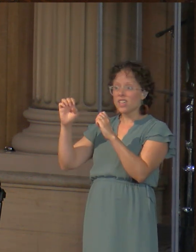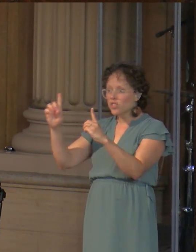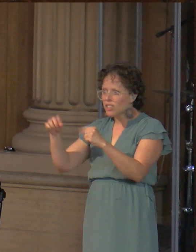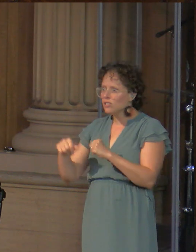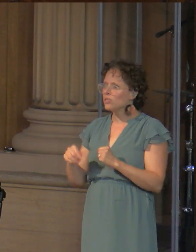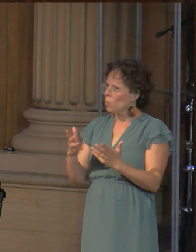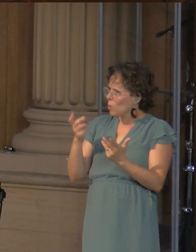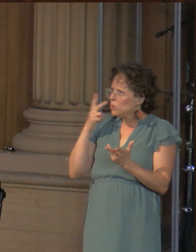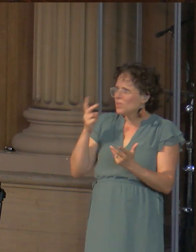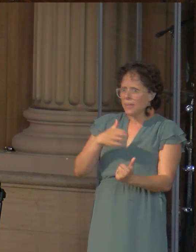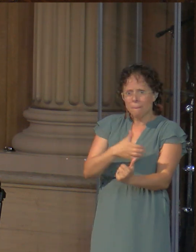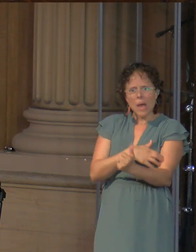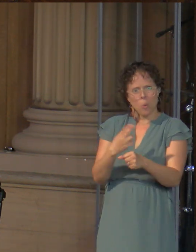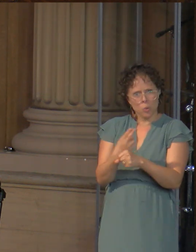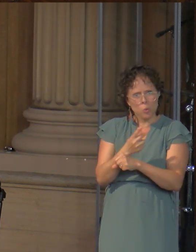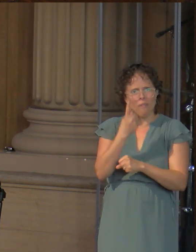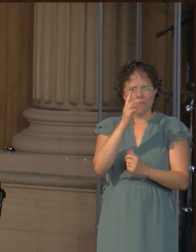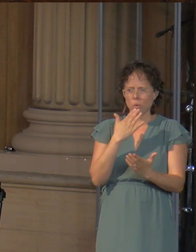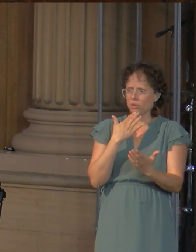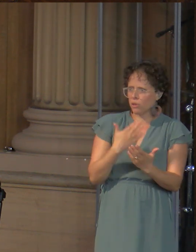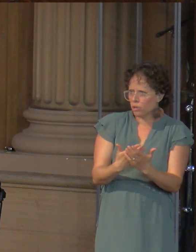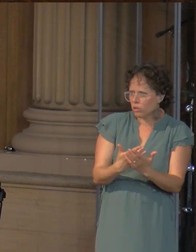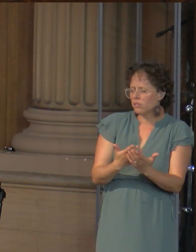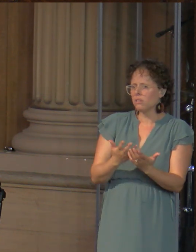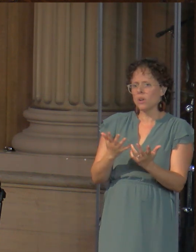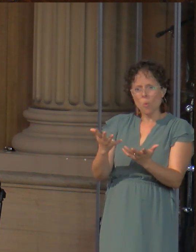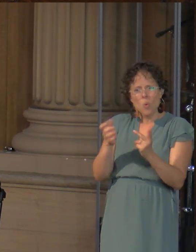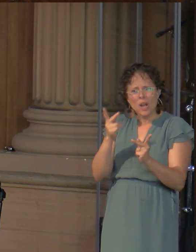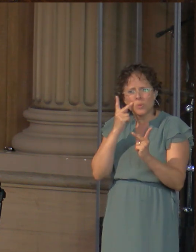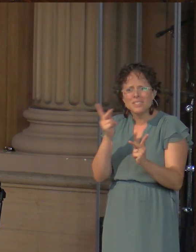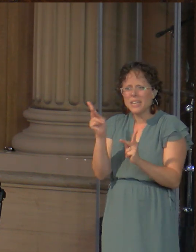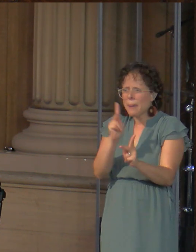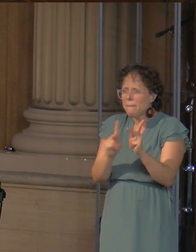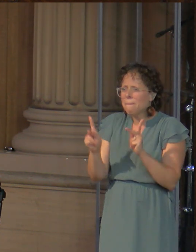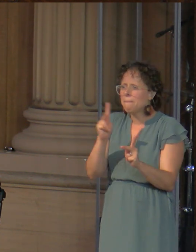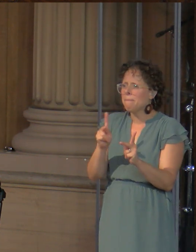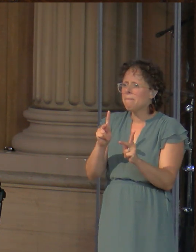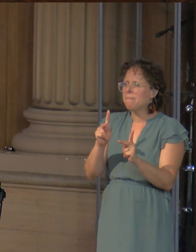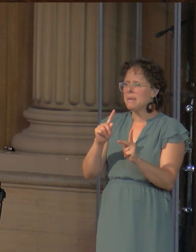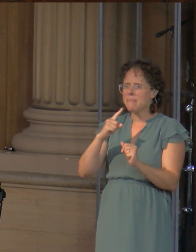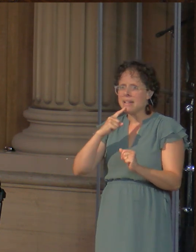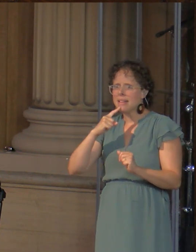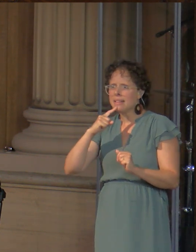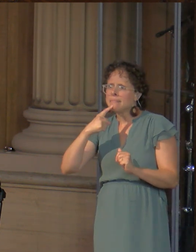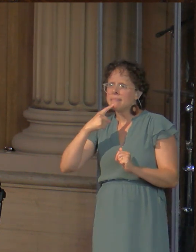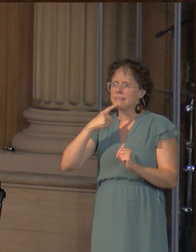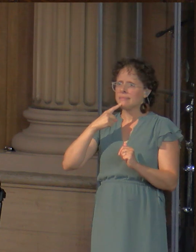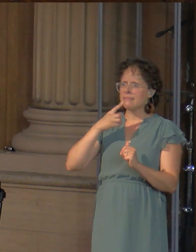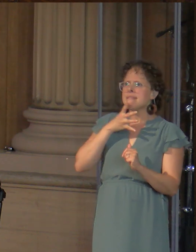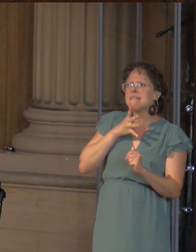those without it. People rejecting envy. Strong families. Lasting marriages.